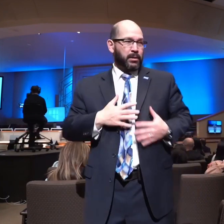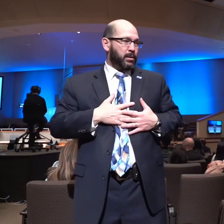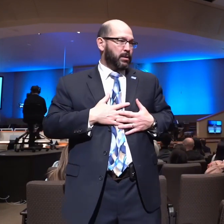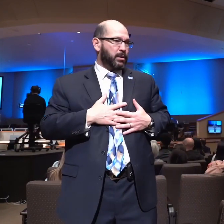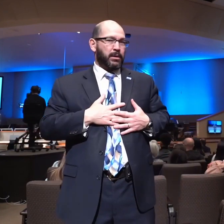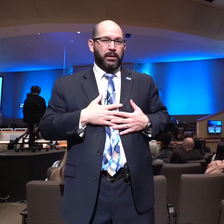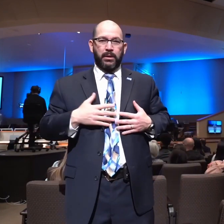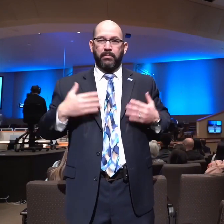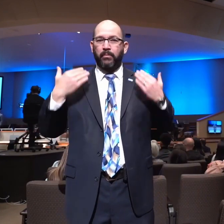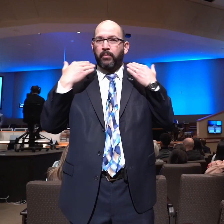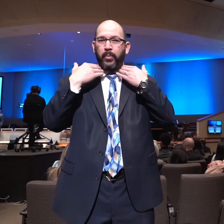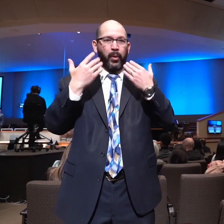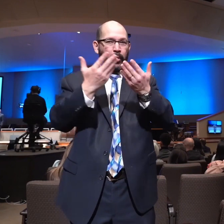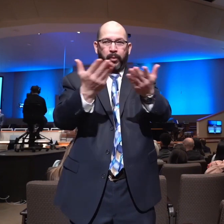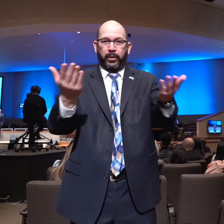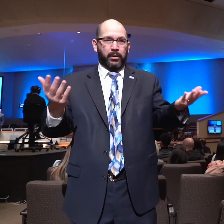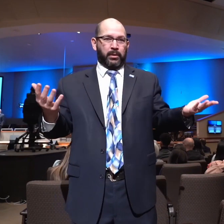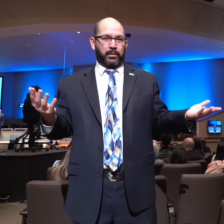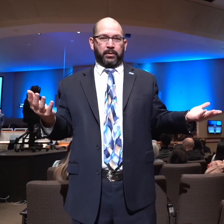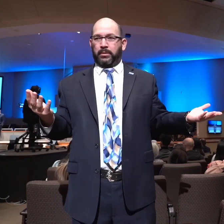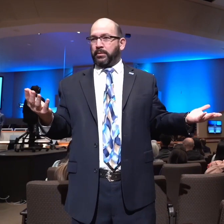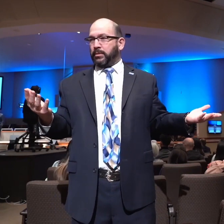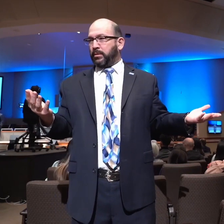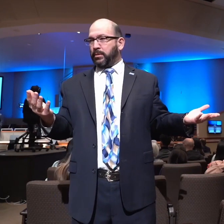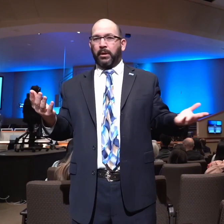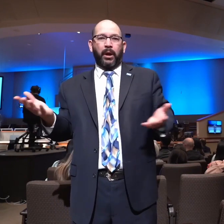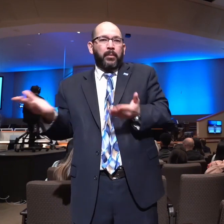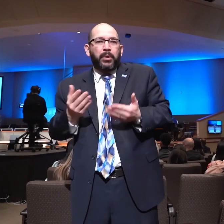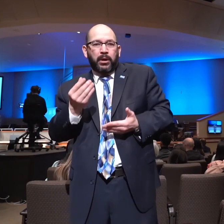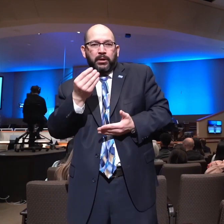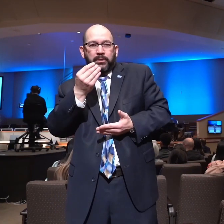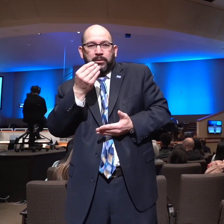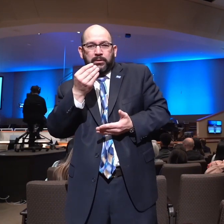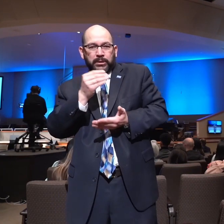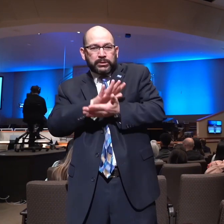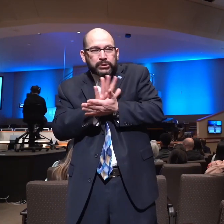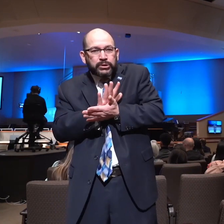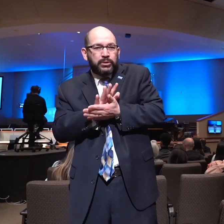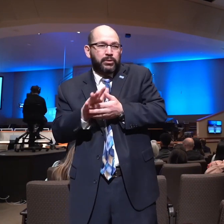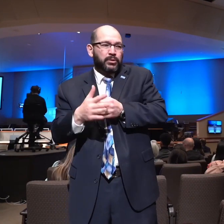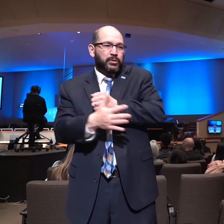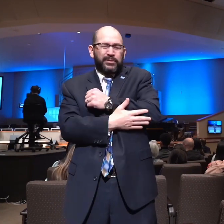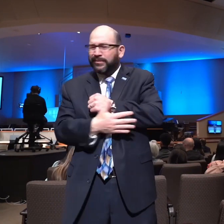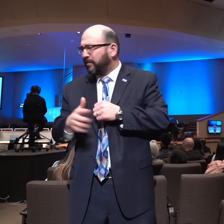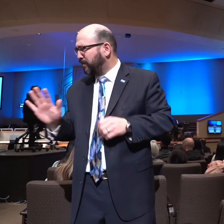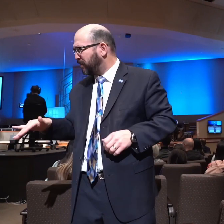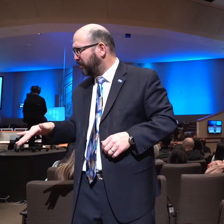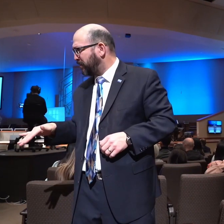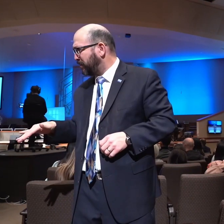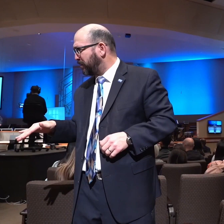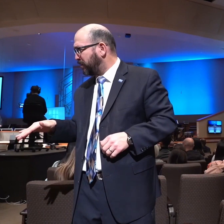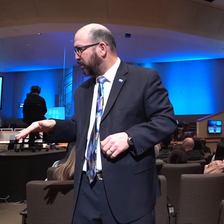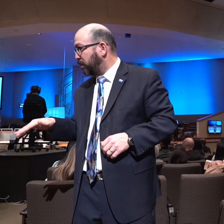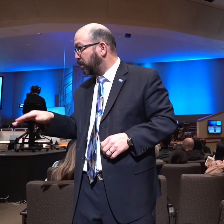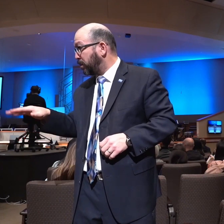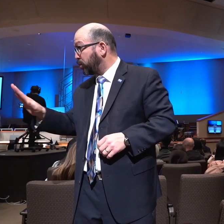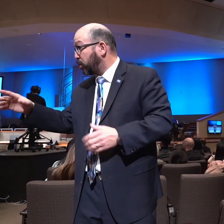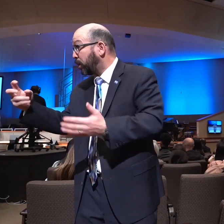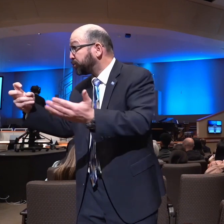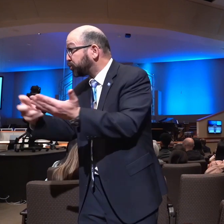any money for all of that. I just brought cheese and crackers and the steward said, well, did you not know that three meals